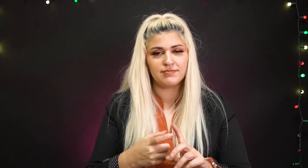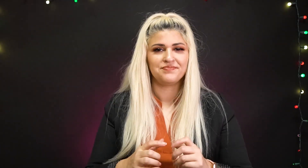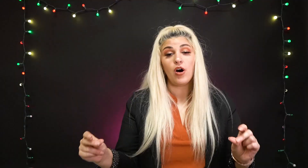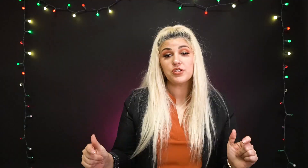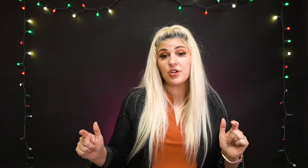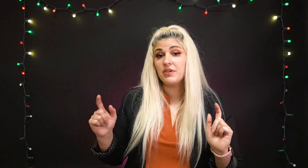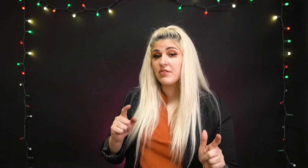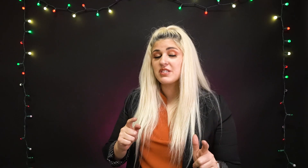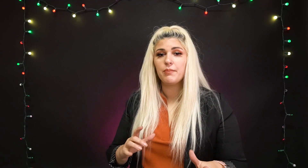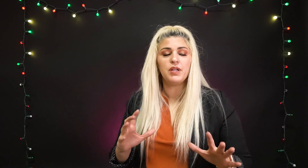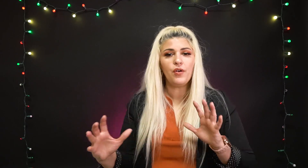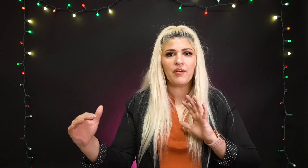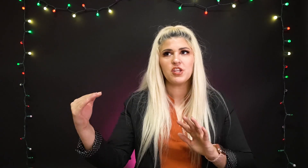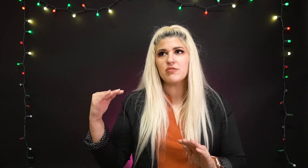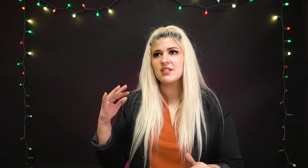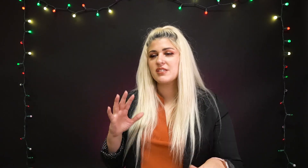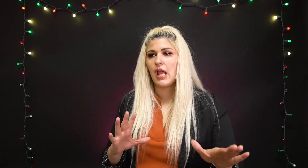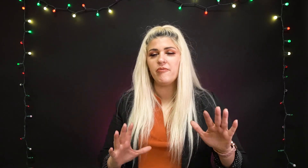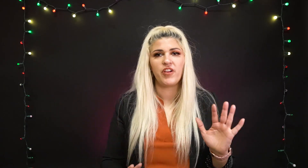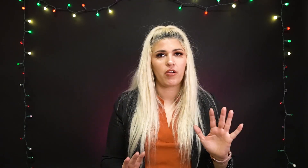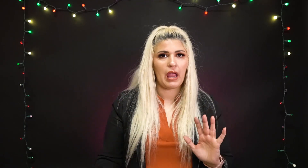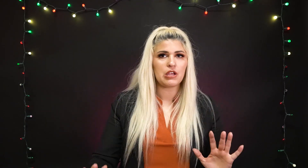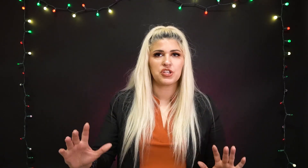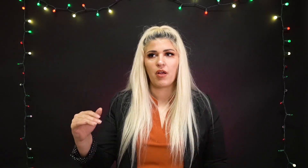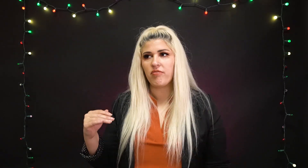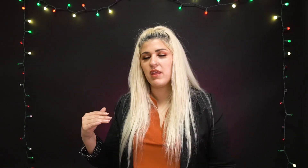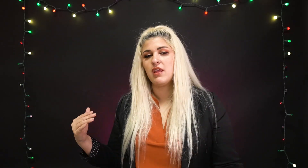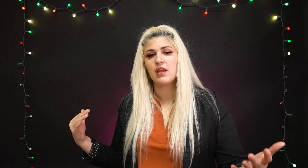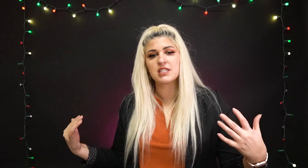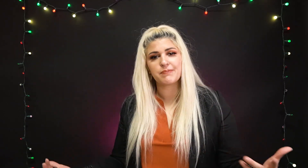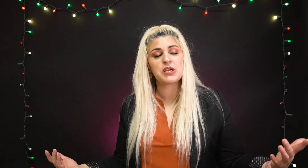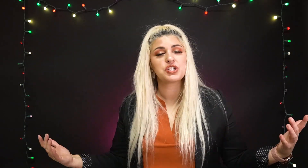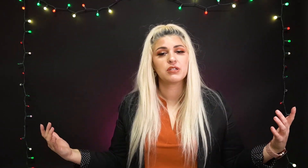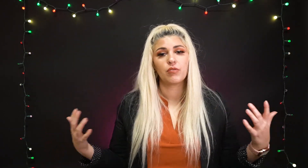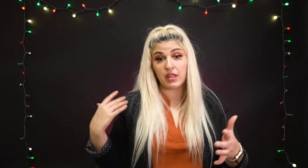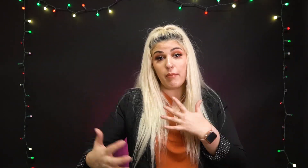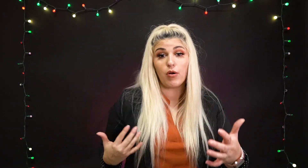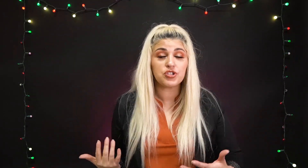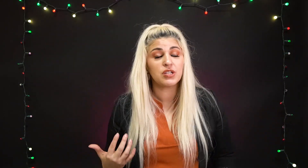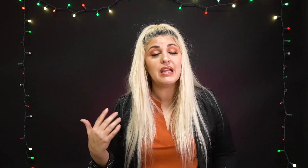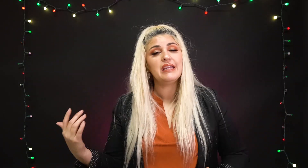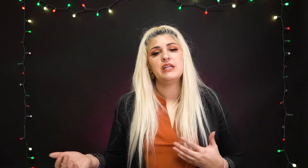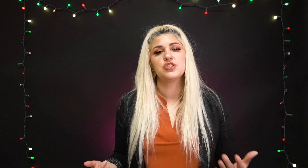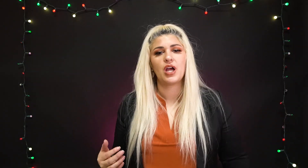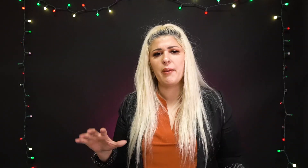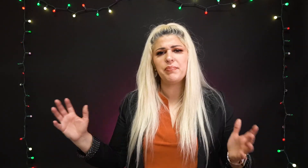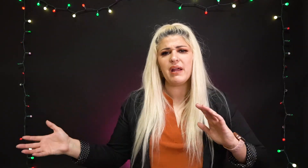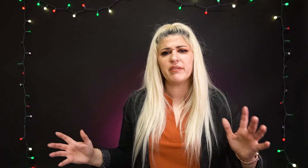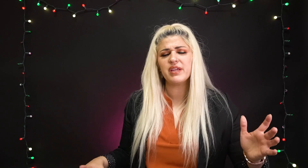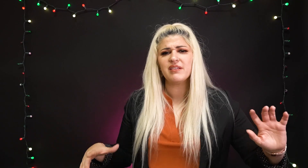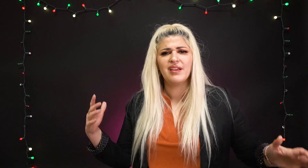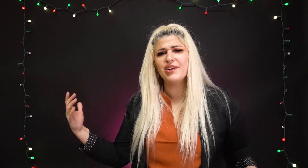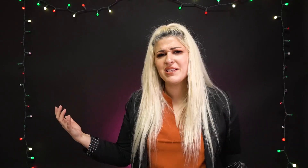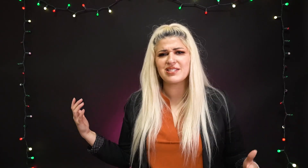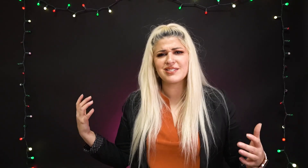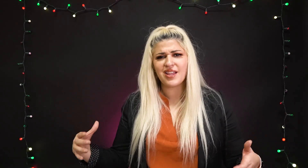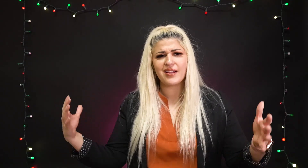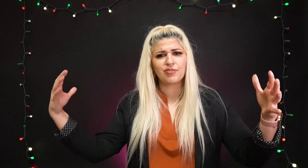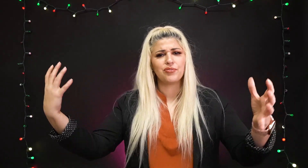also another tip you don't have to use the same variation of the expression or the emotion each time play with it you're not stuck or